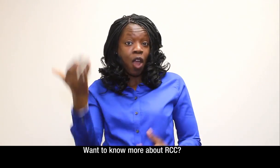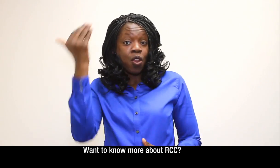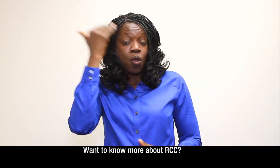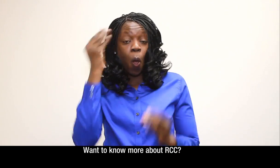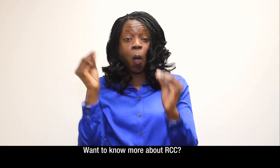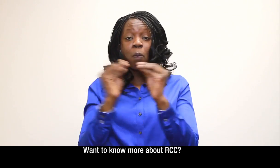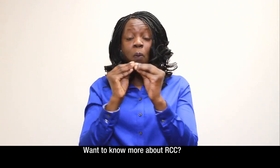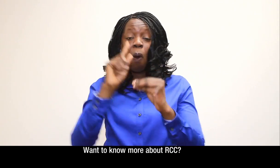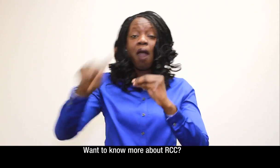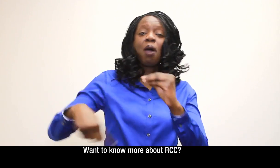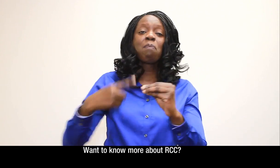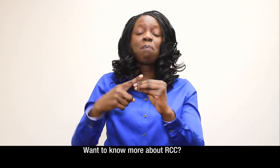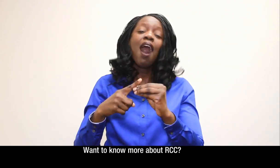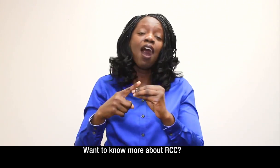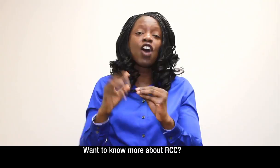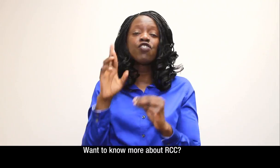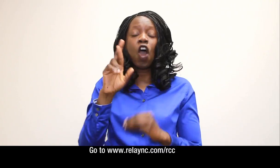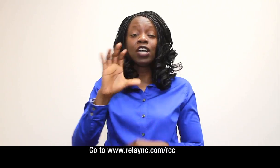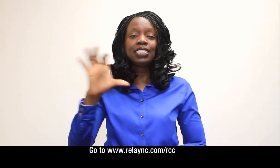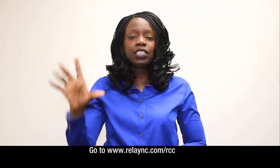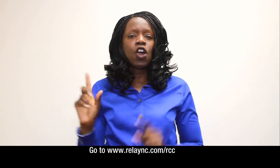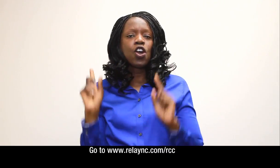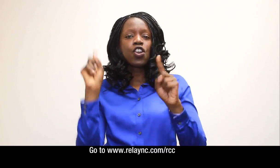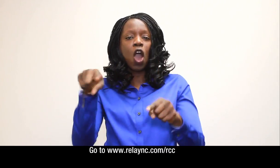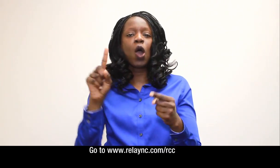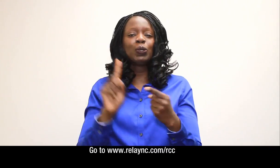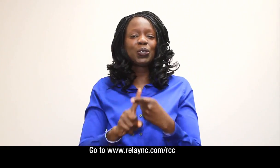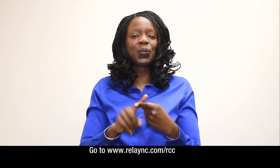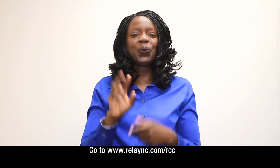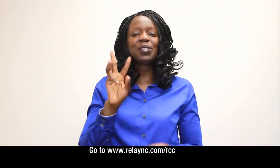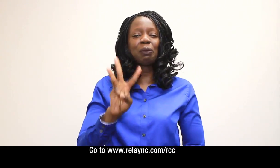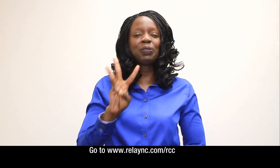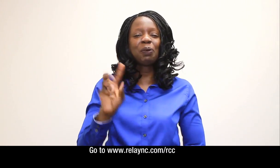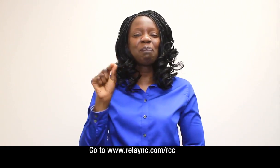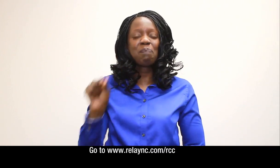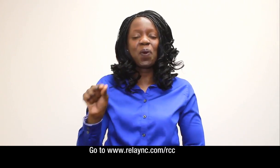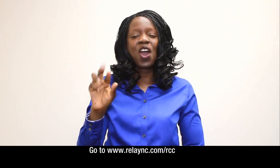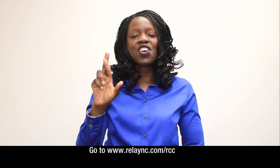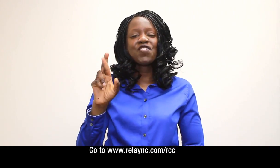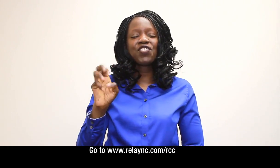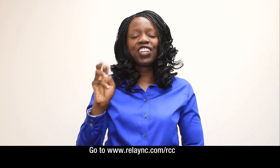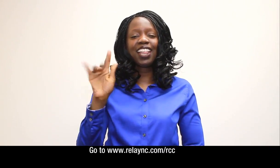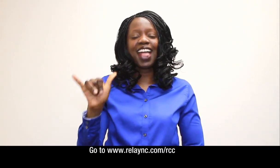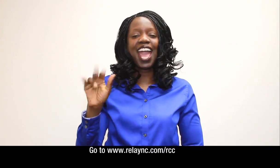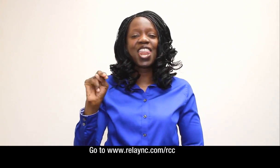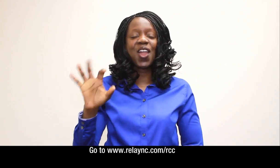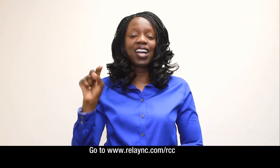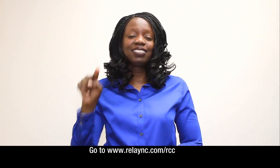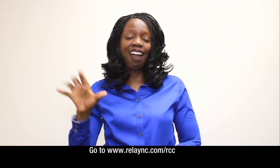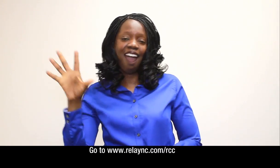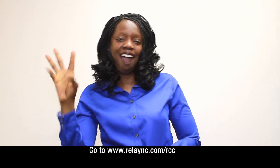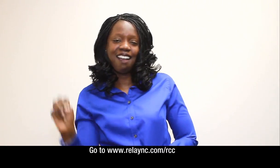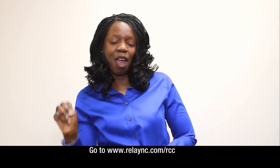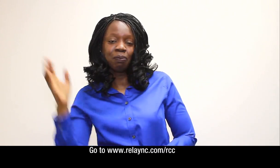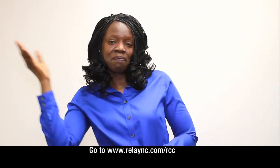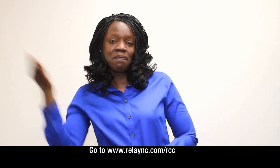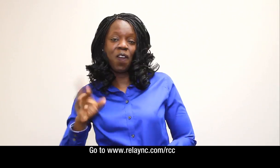Want to know more about RCC? Go to www.relaync.com slash RCC.